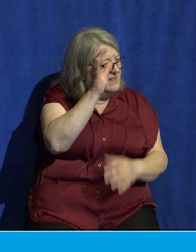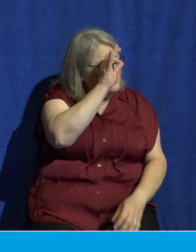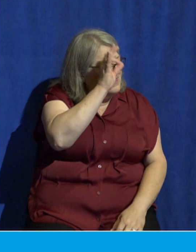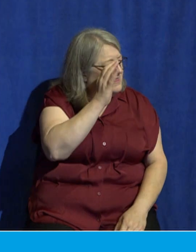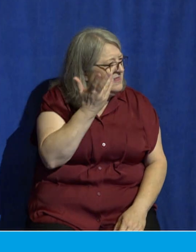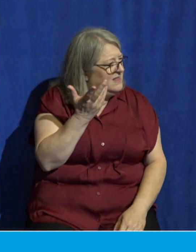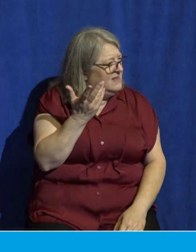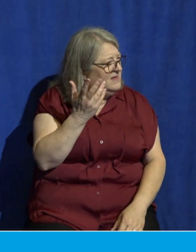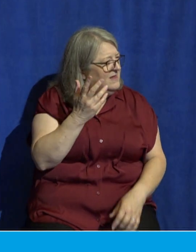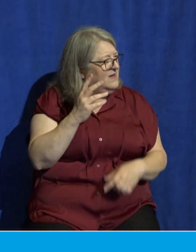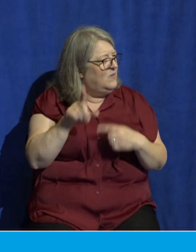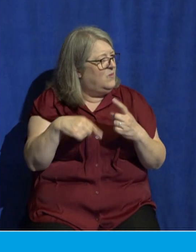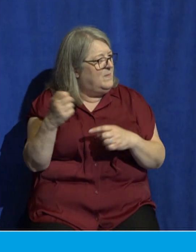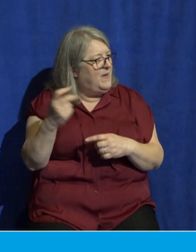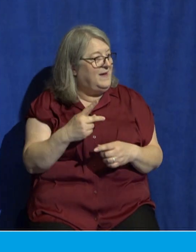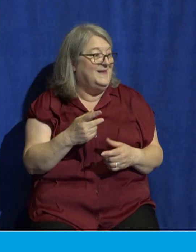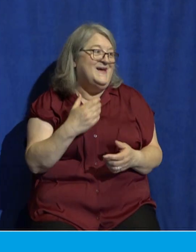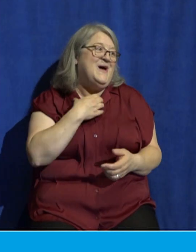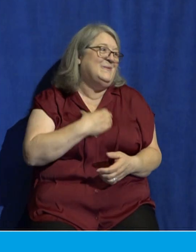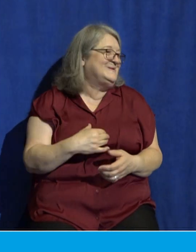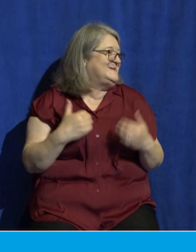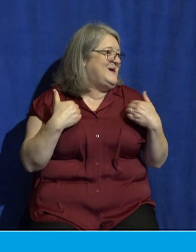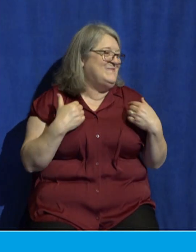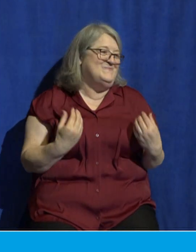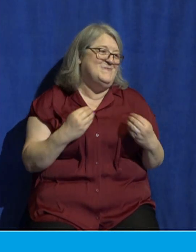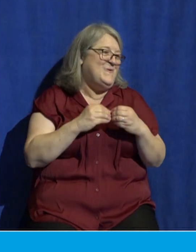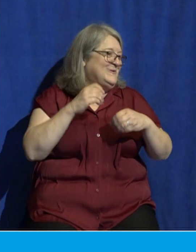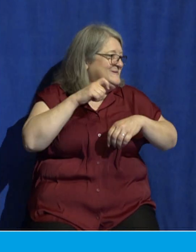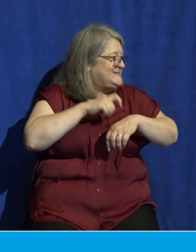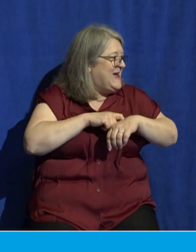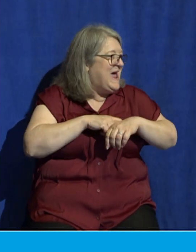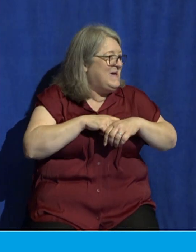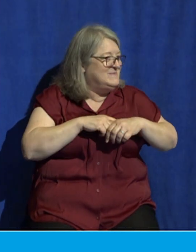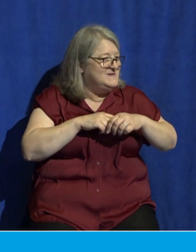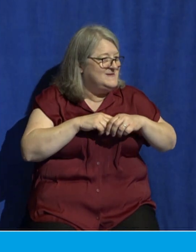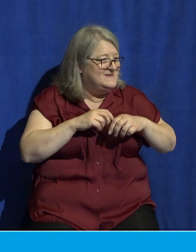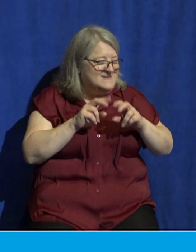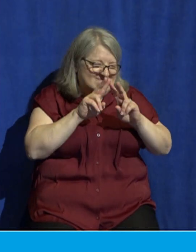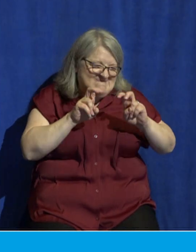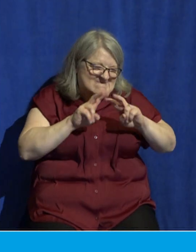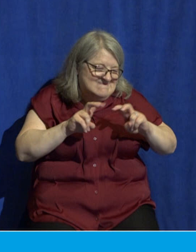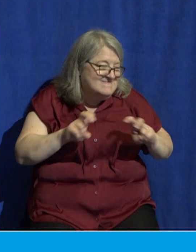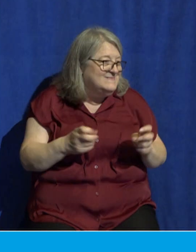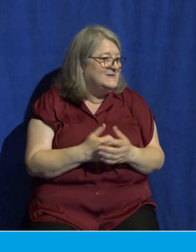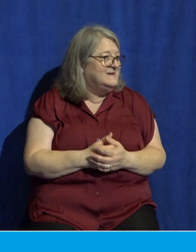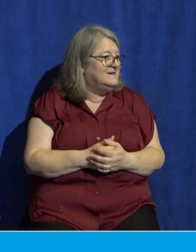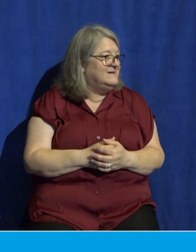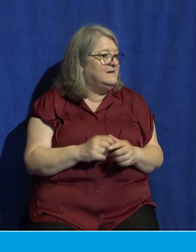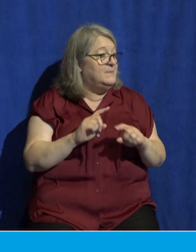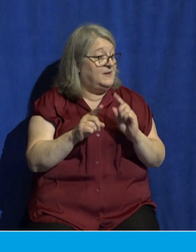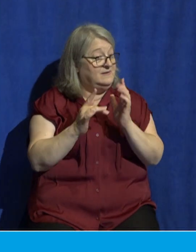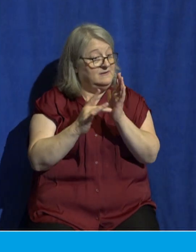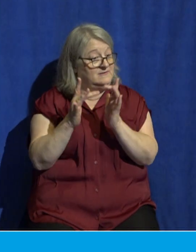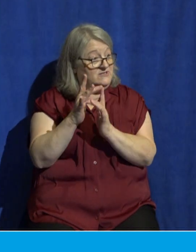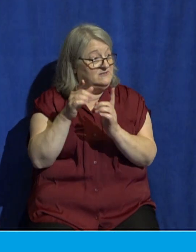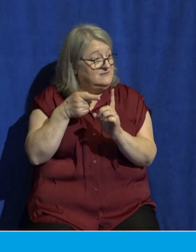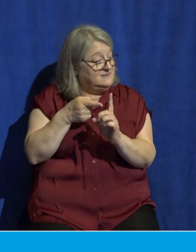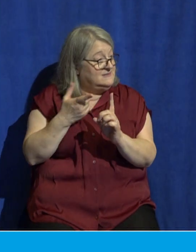And I wish I had time to dig into that fully, but just let me give you a quick summary here. The incarnate Jesus. So we believe that